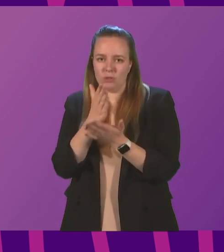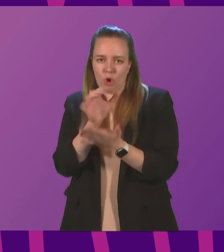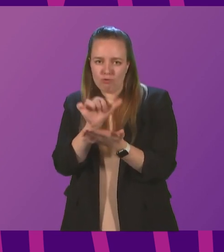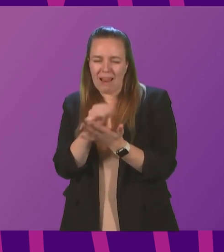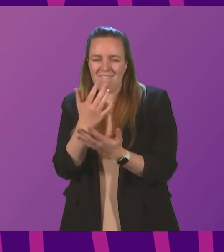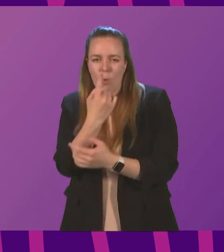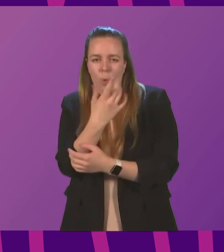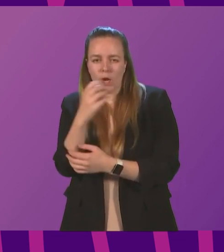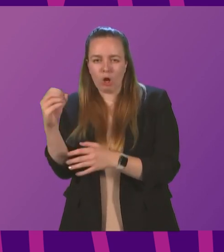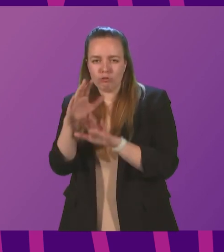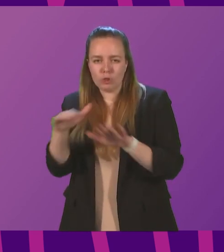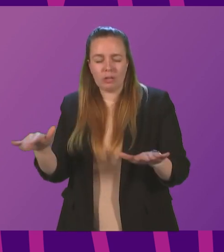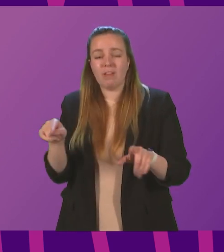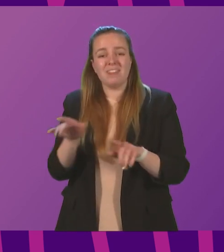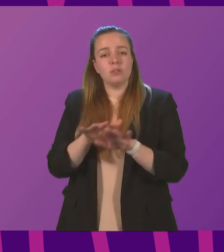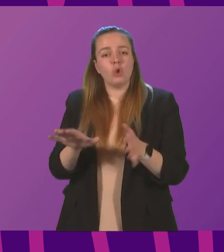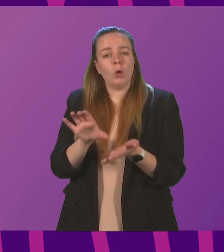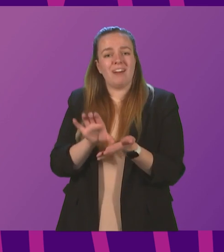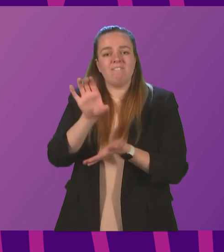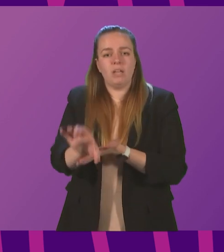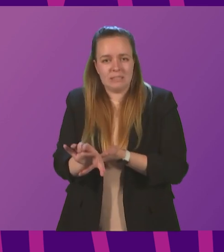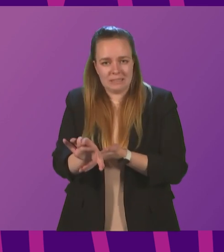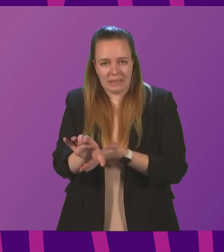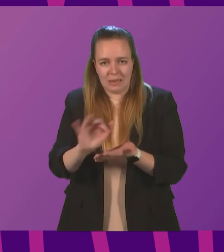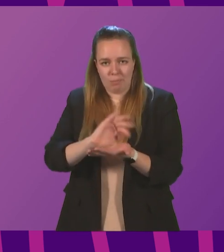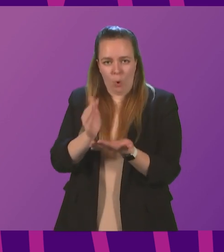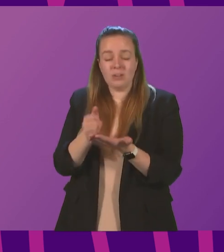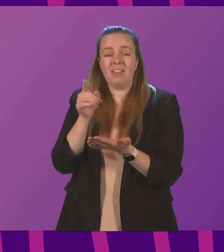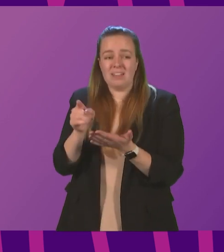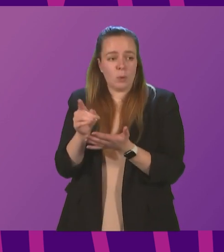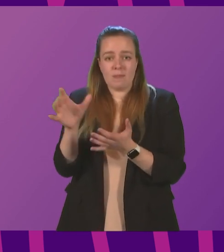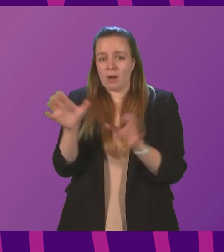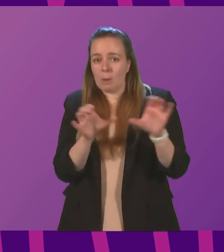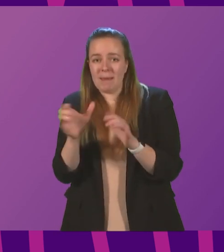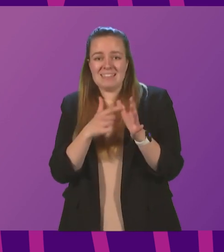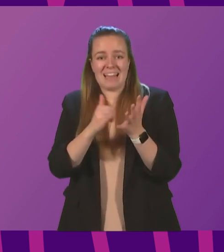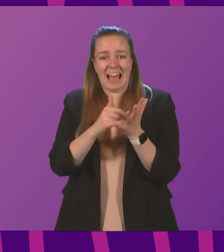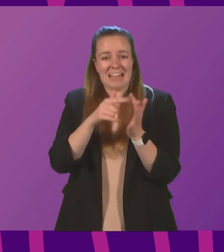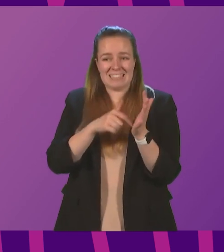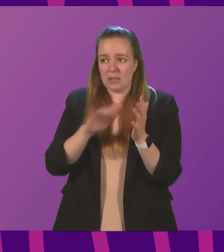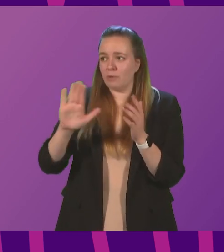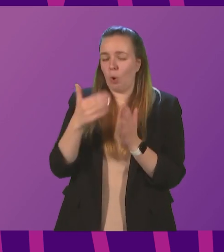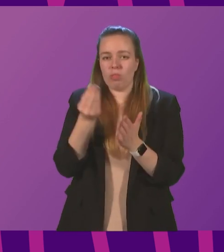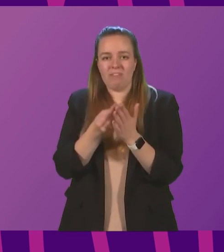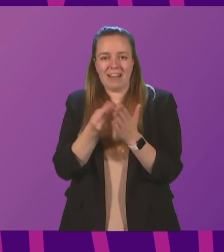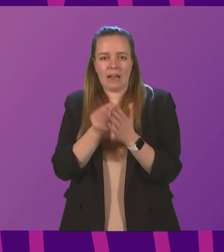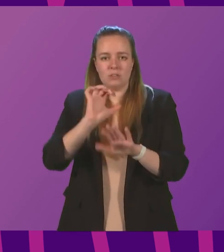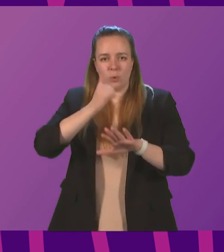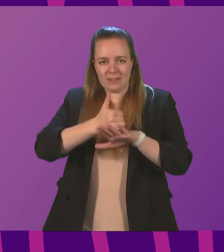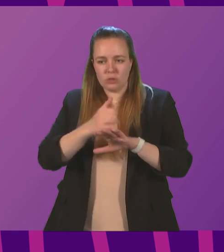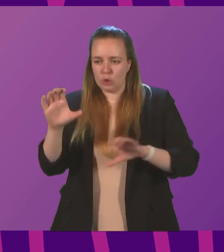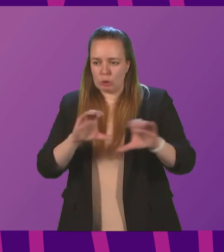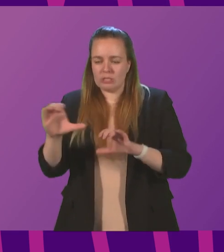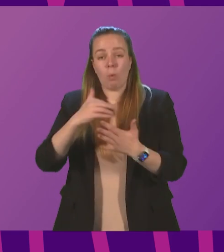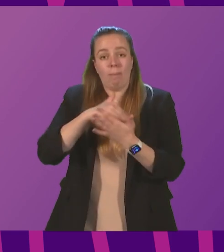100 children this is not a funding pot this was the combined assets of all of the financial institutions that were part of that agreement